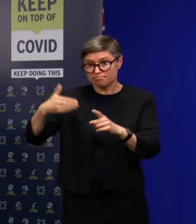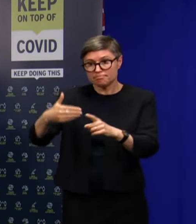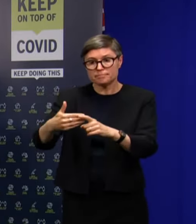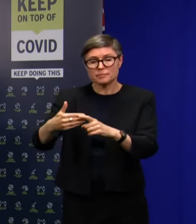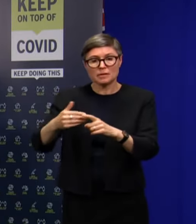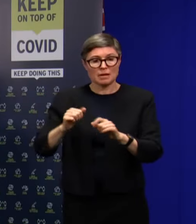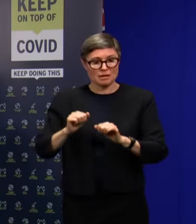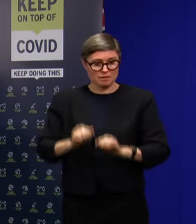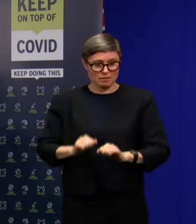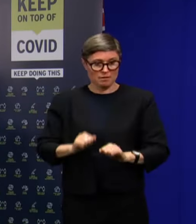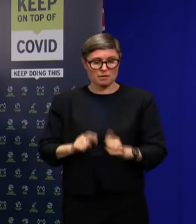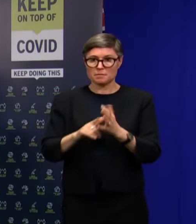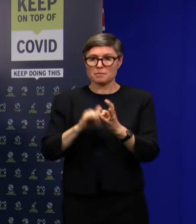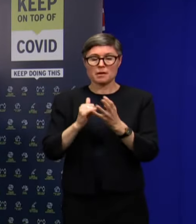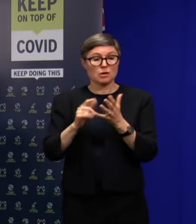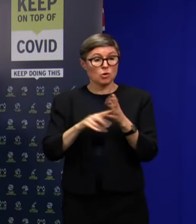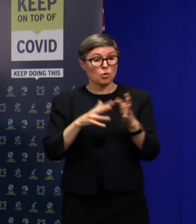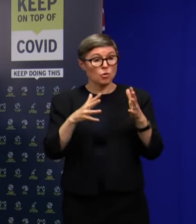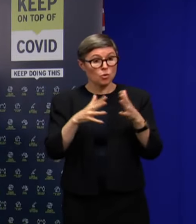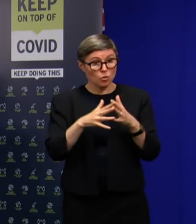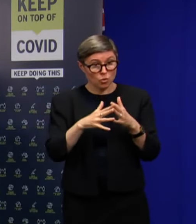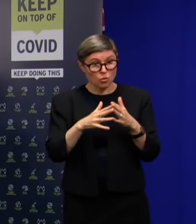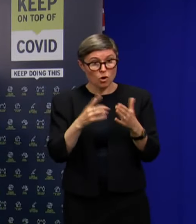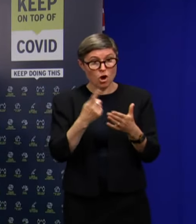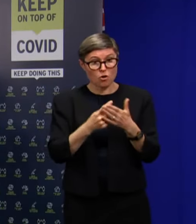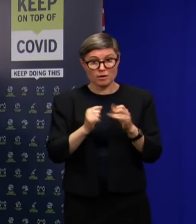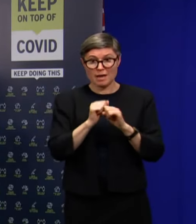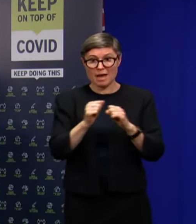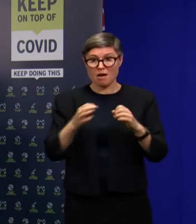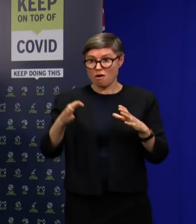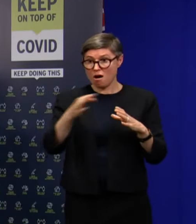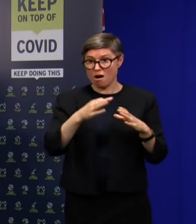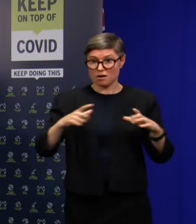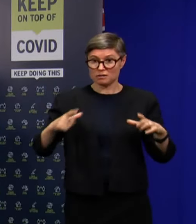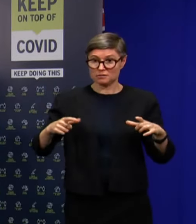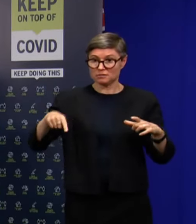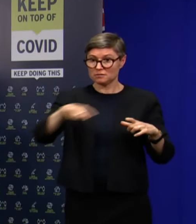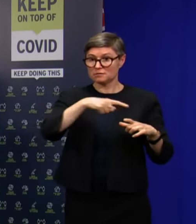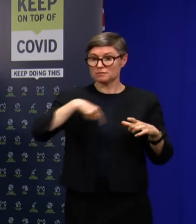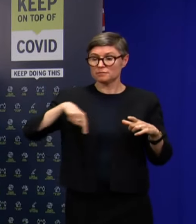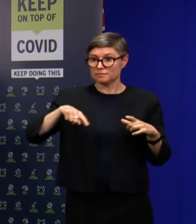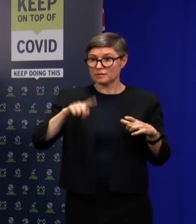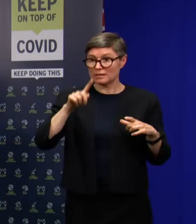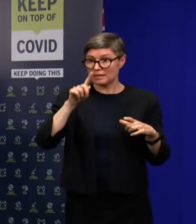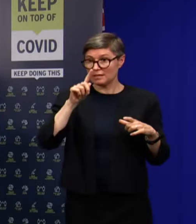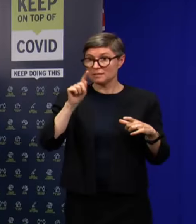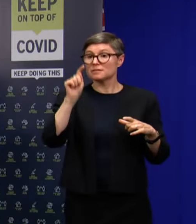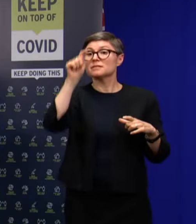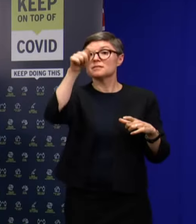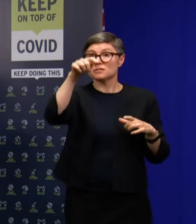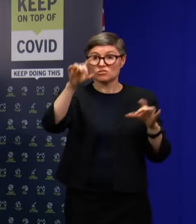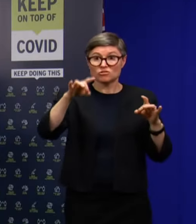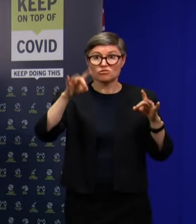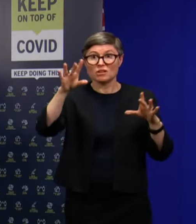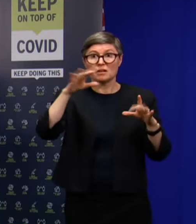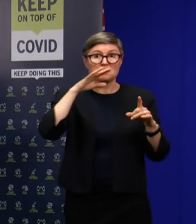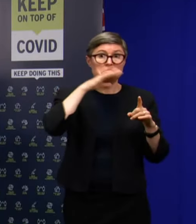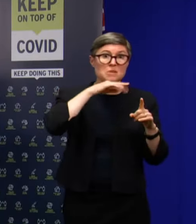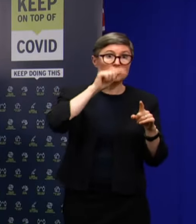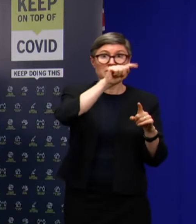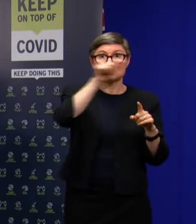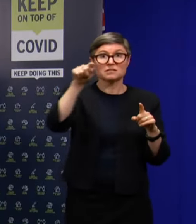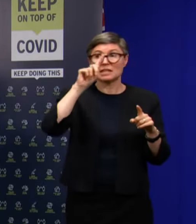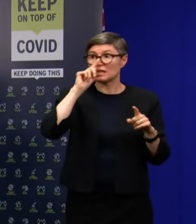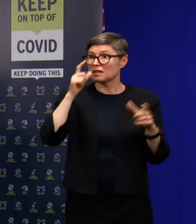Tasmania's laws stretch to our boundary. We have no valid laws that we can apply in